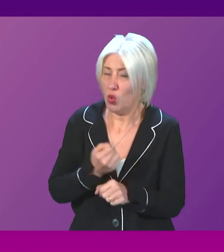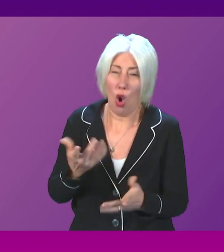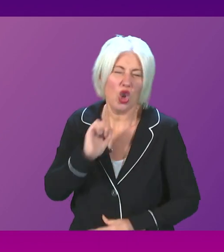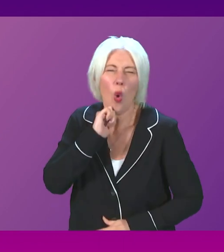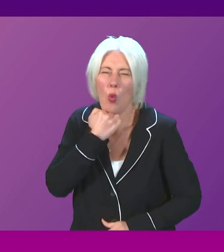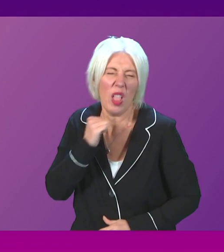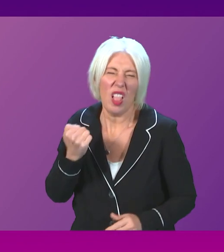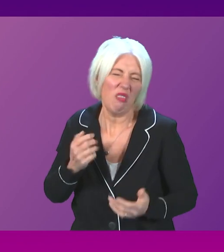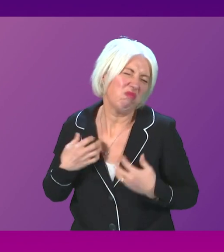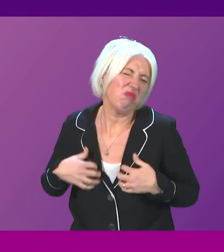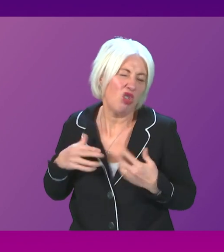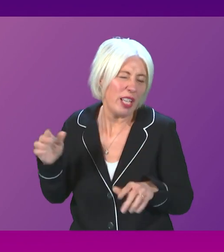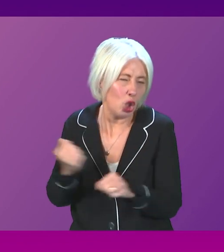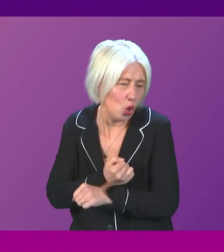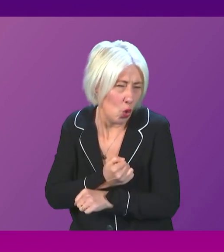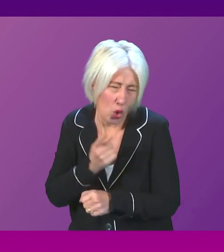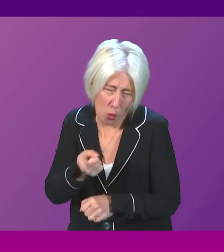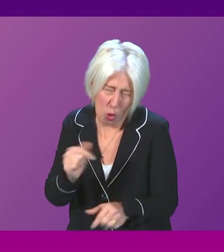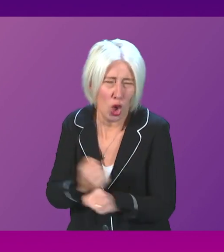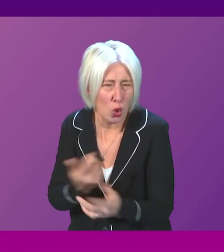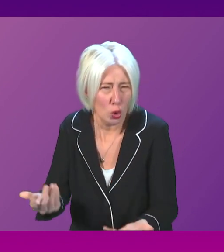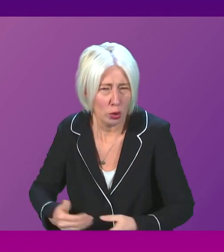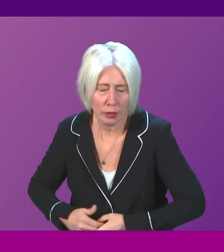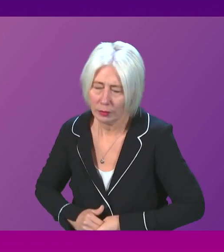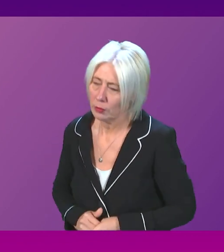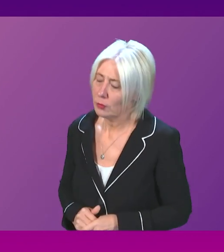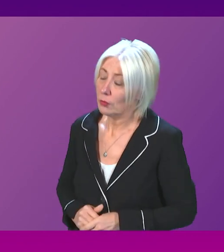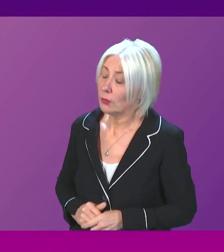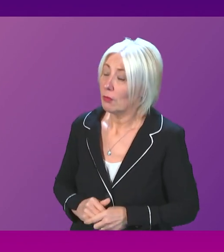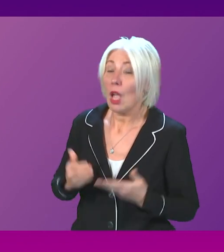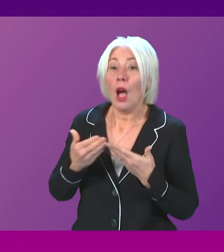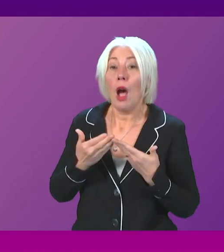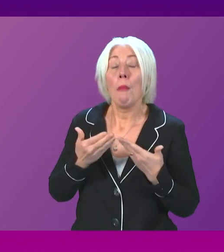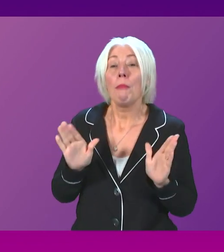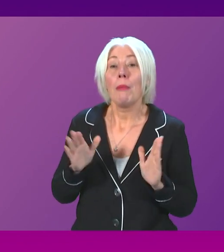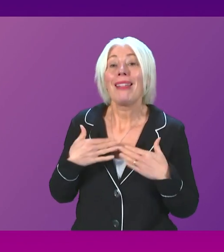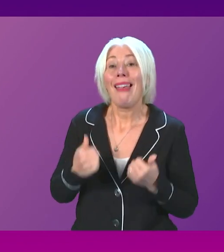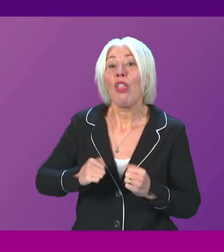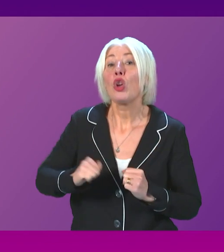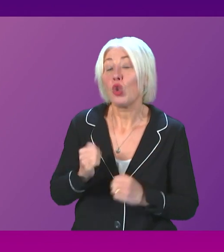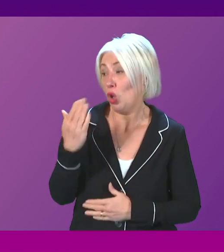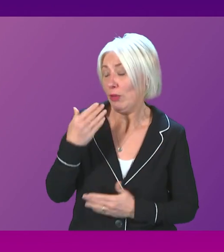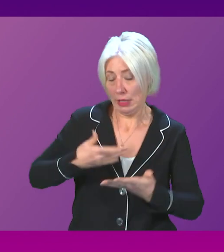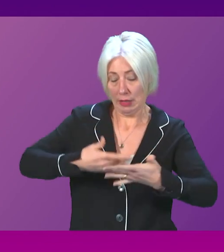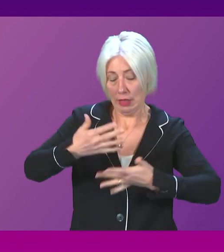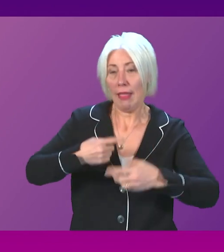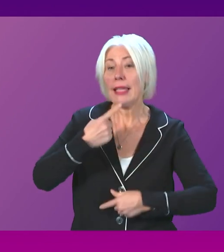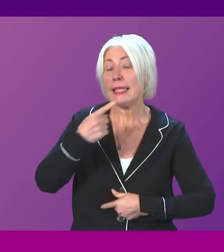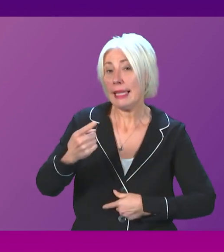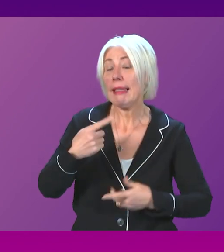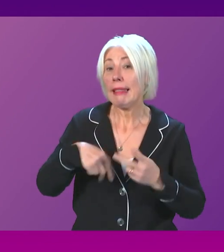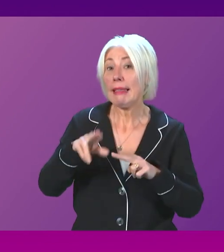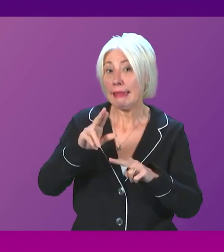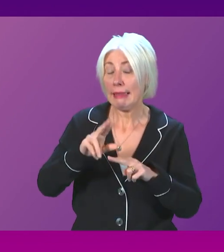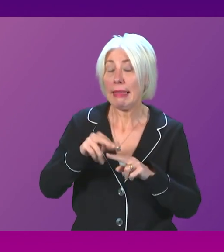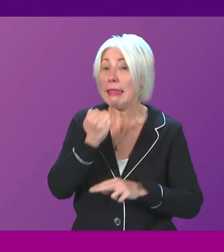First Minister. Well, most recent Public Health Scotland's annual figures show in fact that average staffed acute beds have